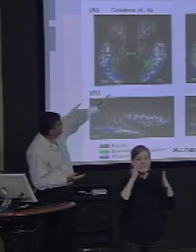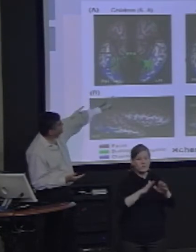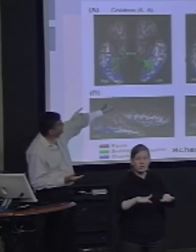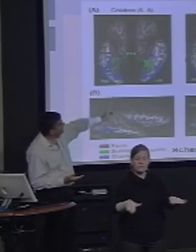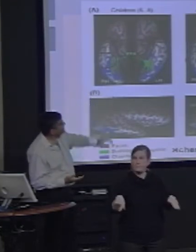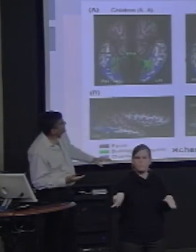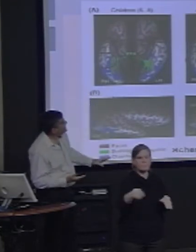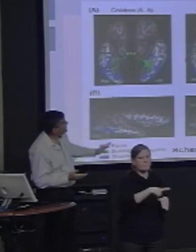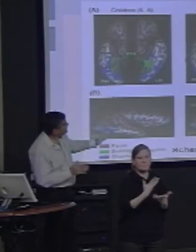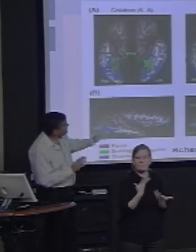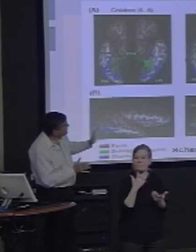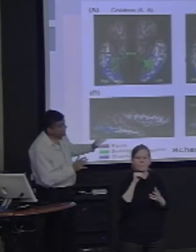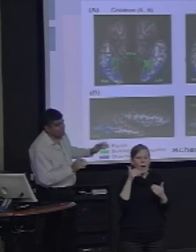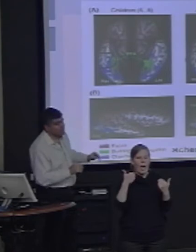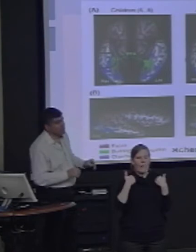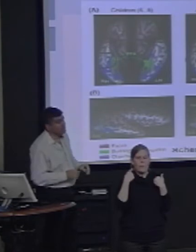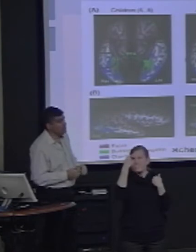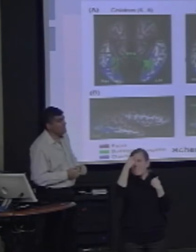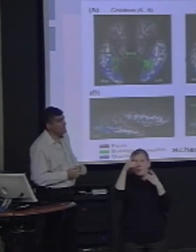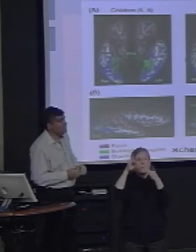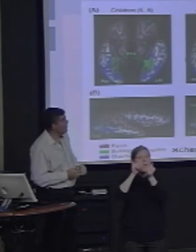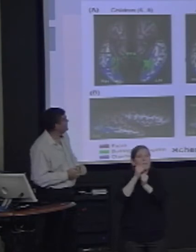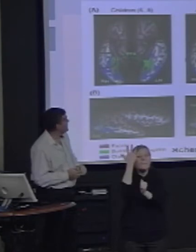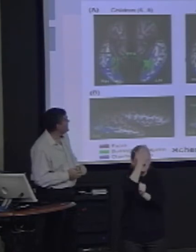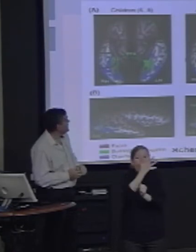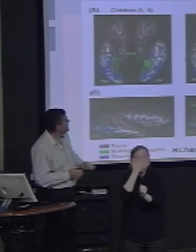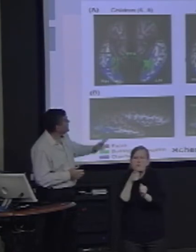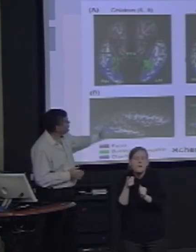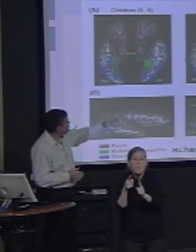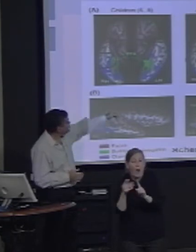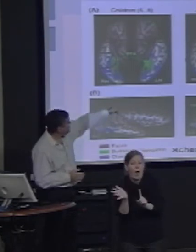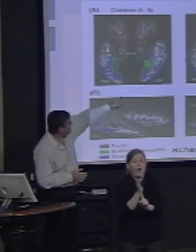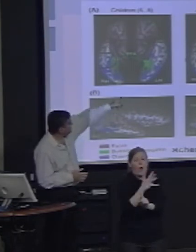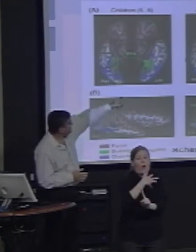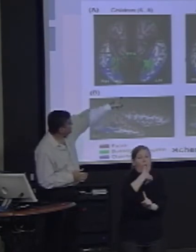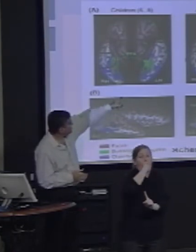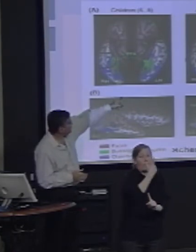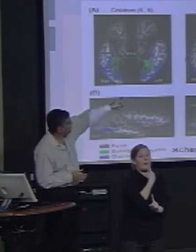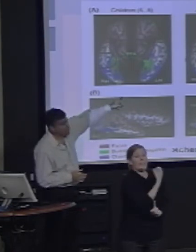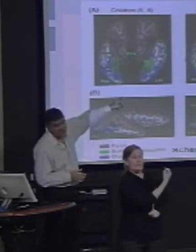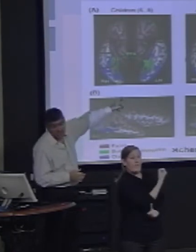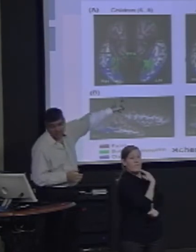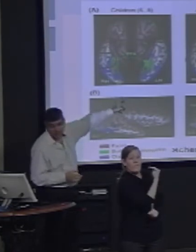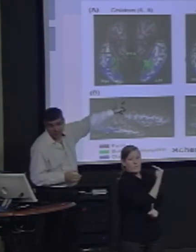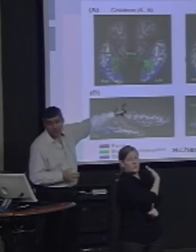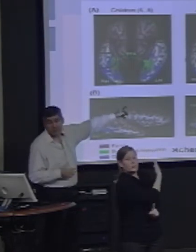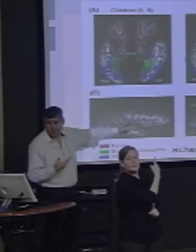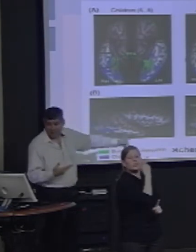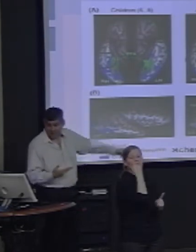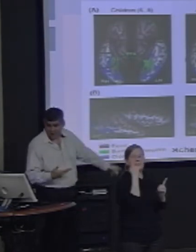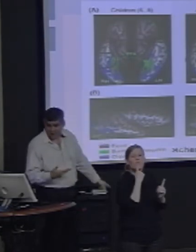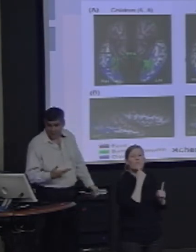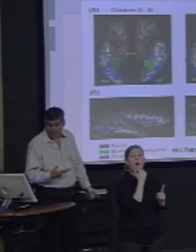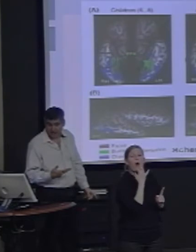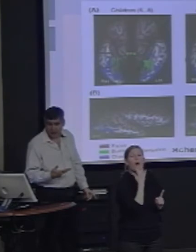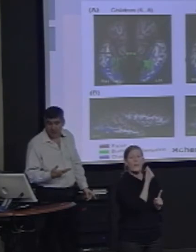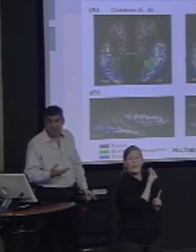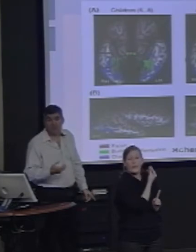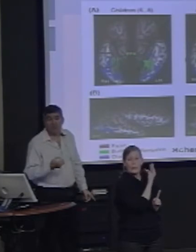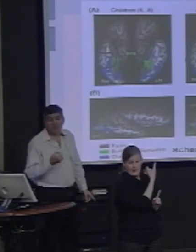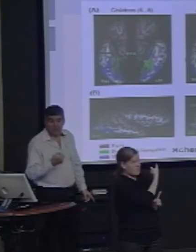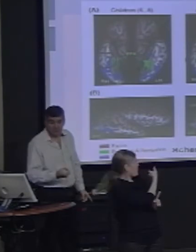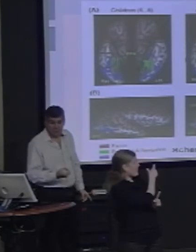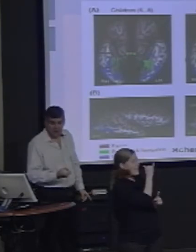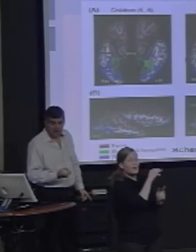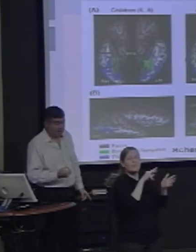It's only until 11 to 14 roughly that you start to see here in red a specialized region